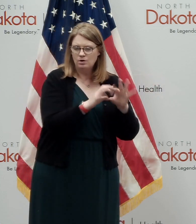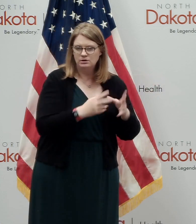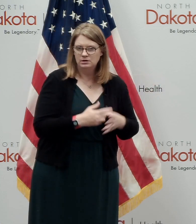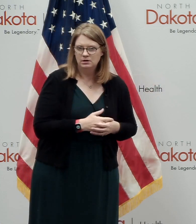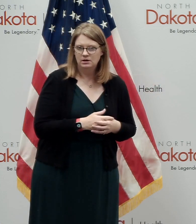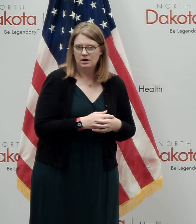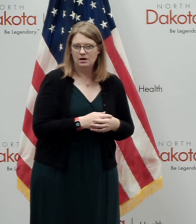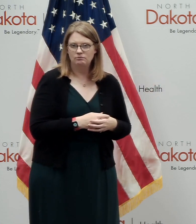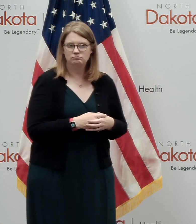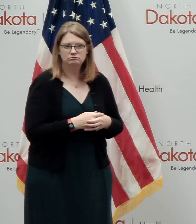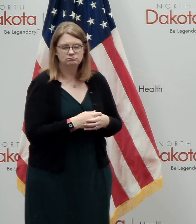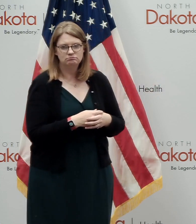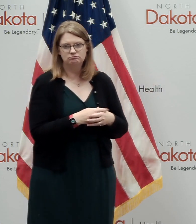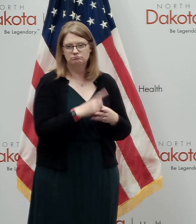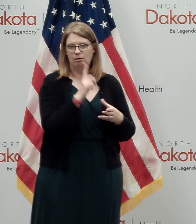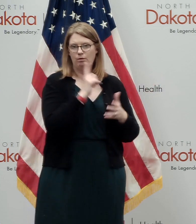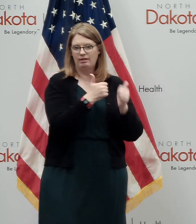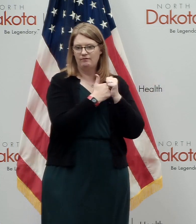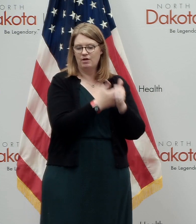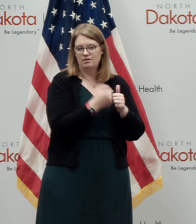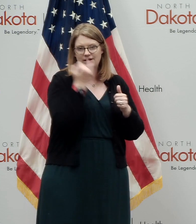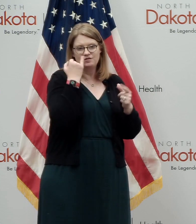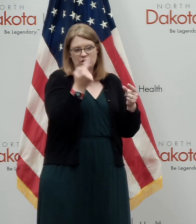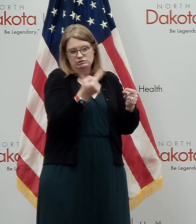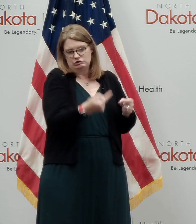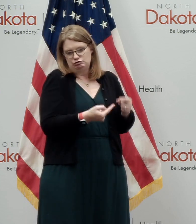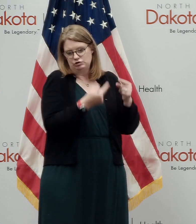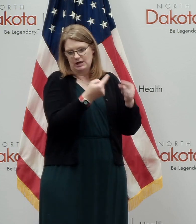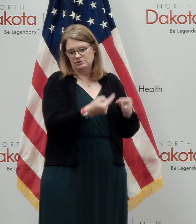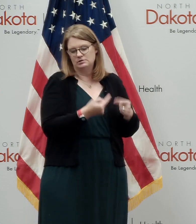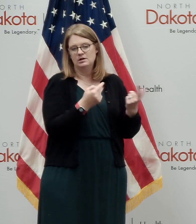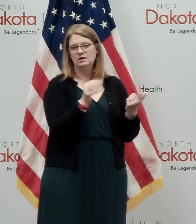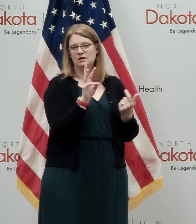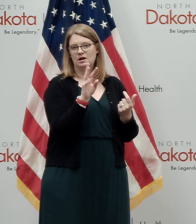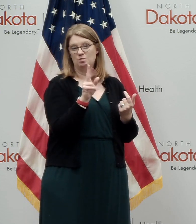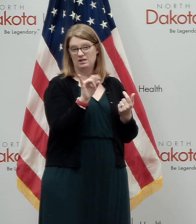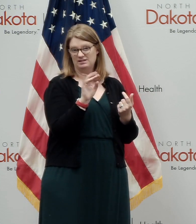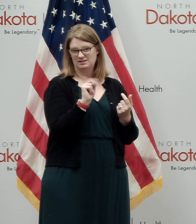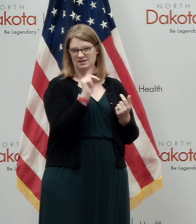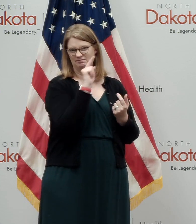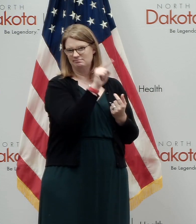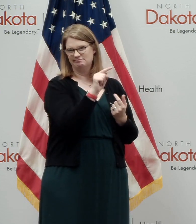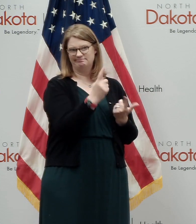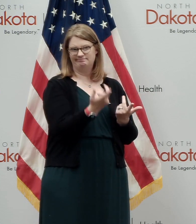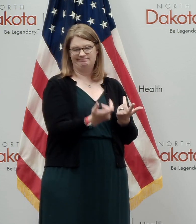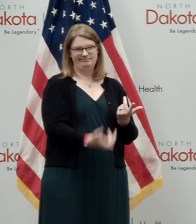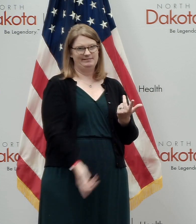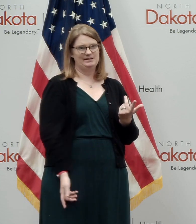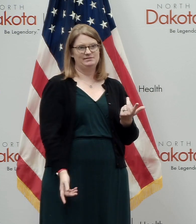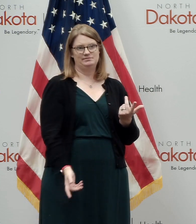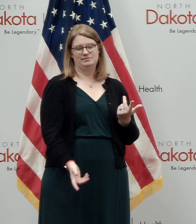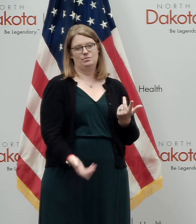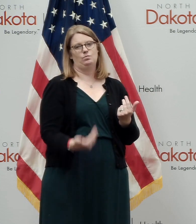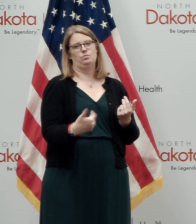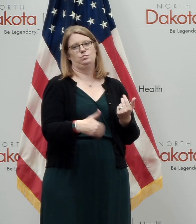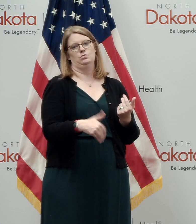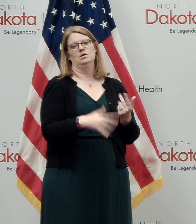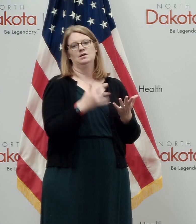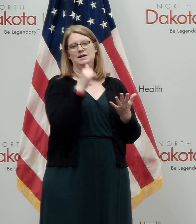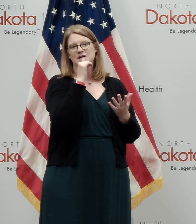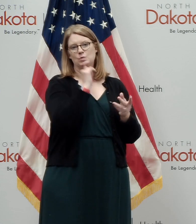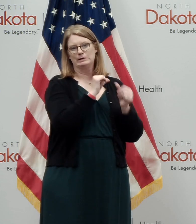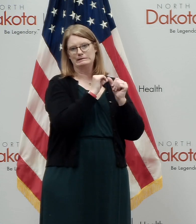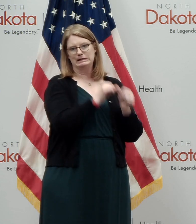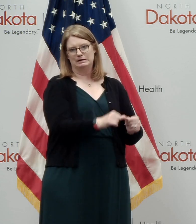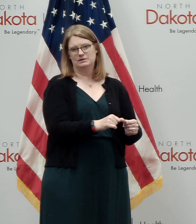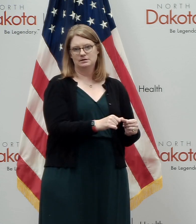doing, what we've always done in North Dakota when you have challenges and Williston, like any other community has been through, has shown enormous resilience. They've